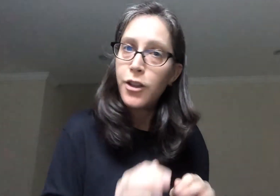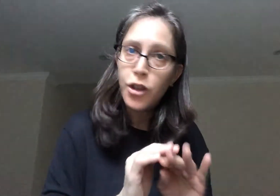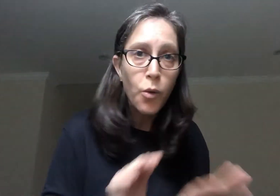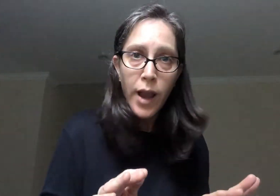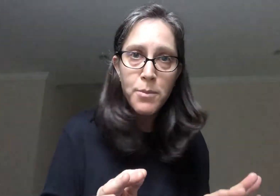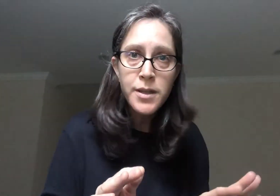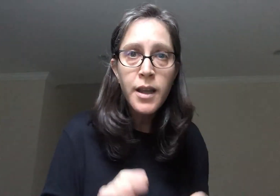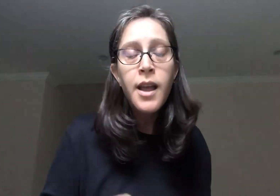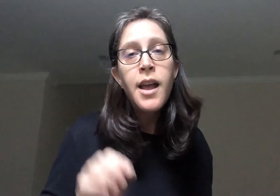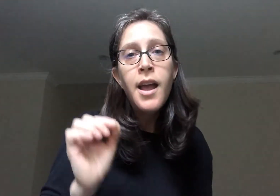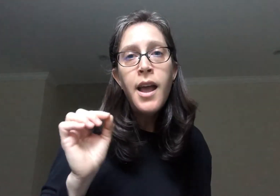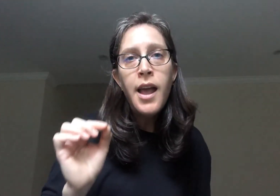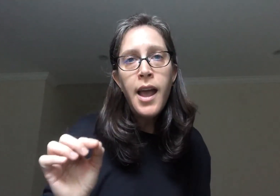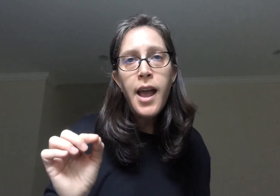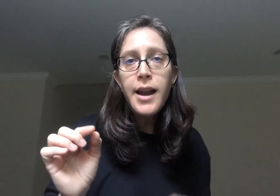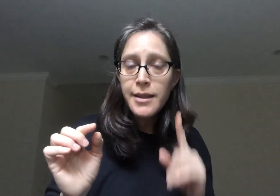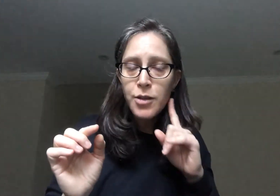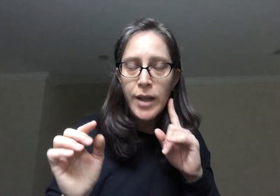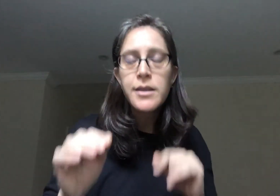No claps. Listen once.